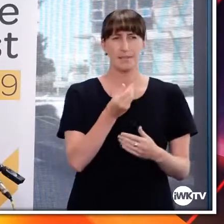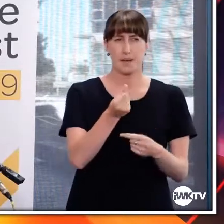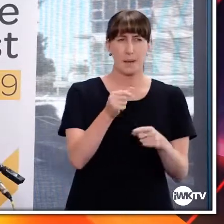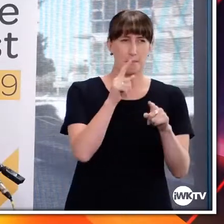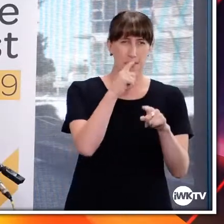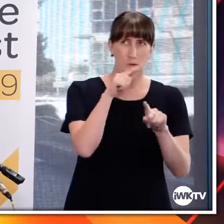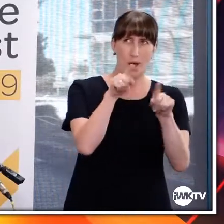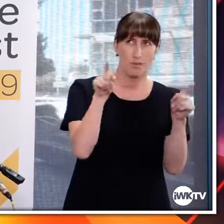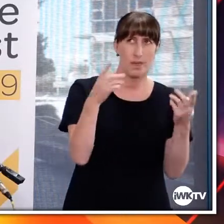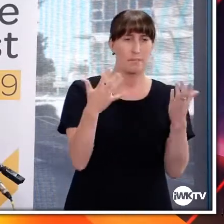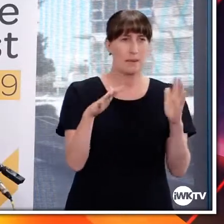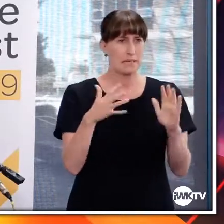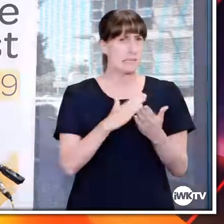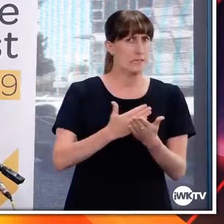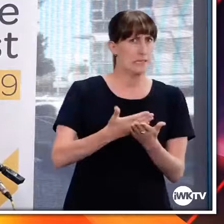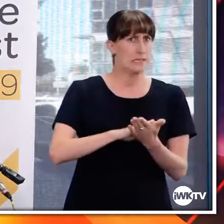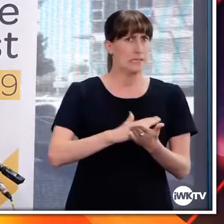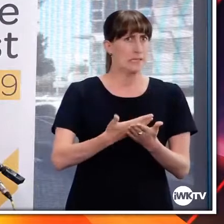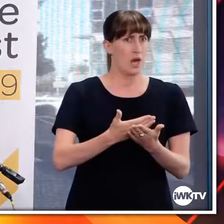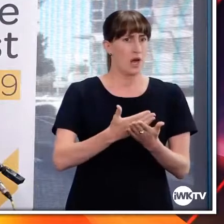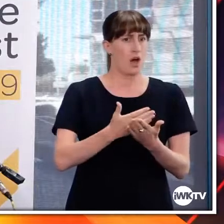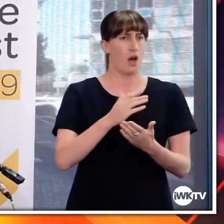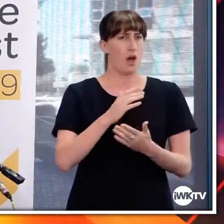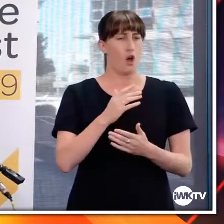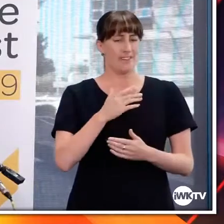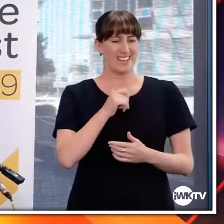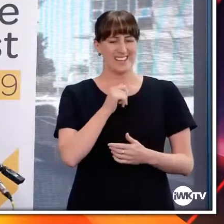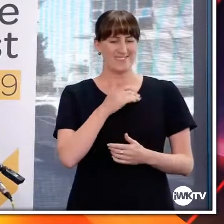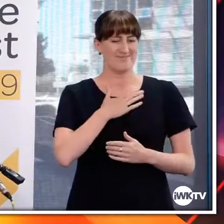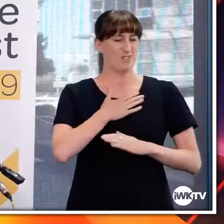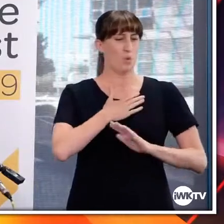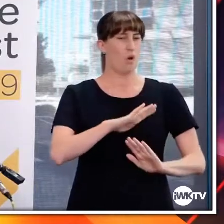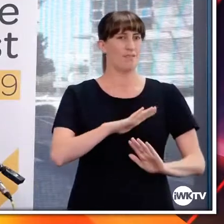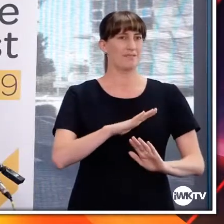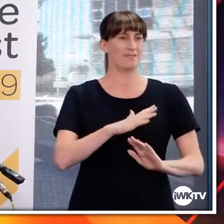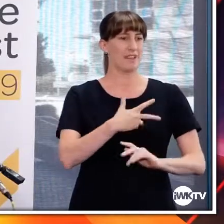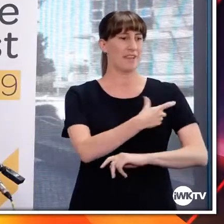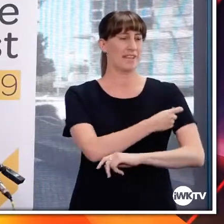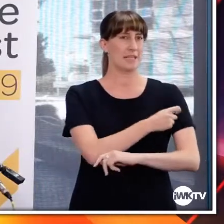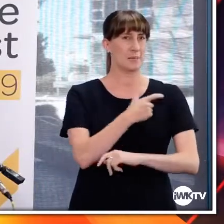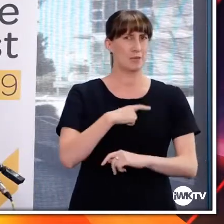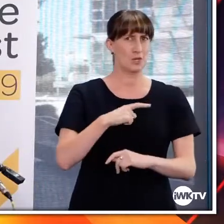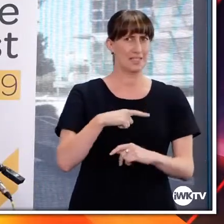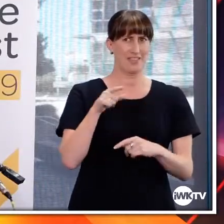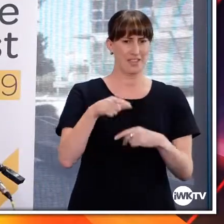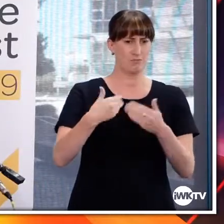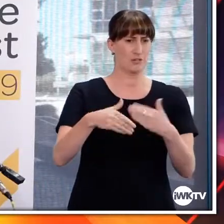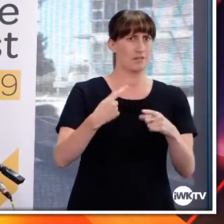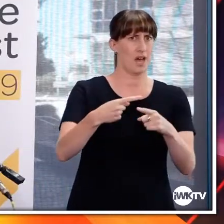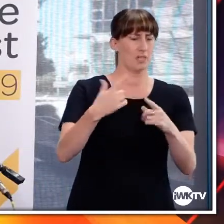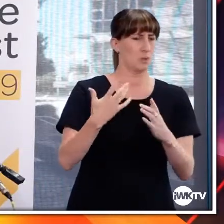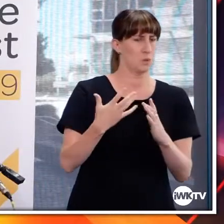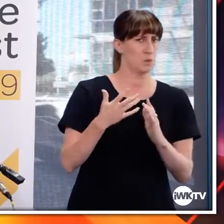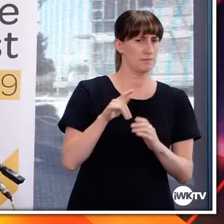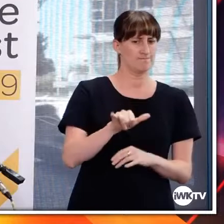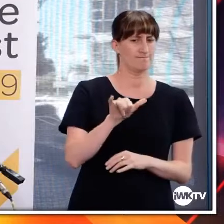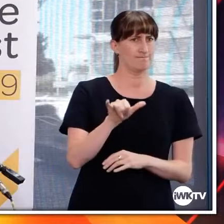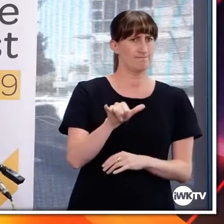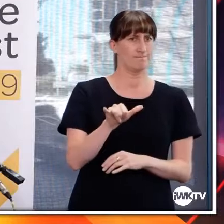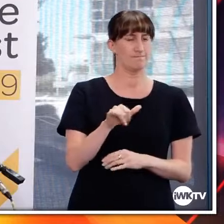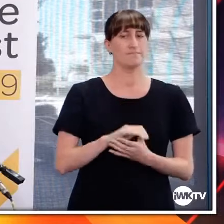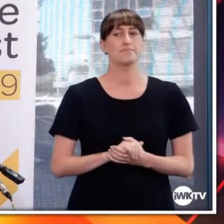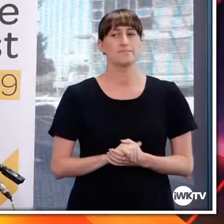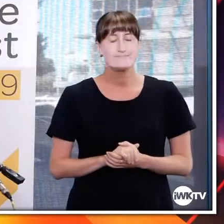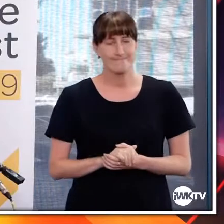on the vaccine and won't be getting the vaccine immediately because it's been so fast and there's been such a fast turnaround? Look, I can